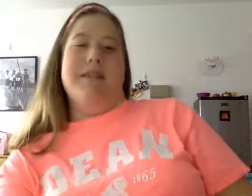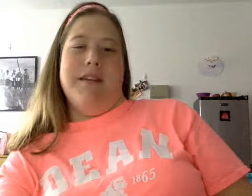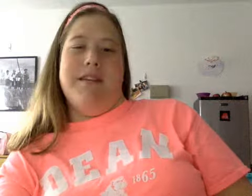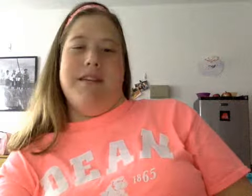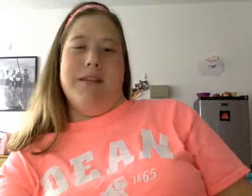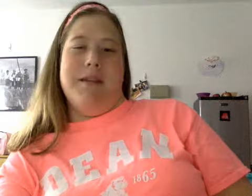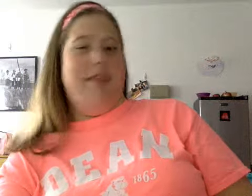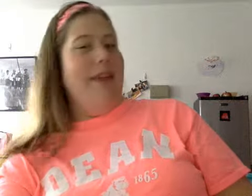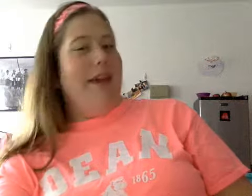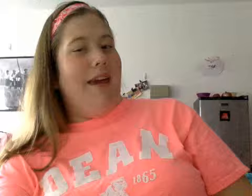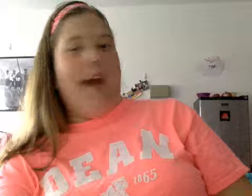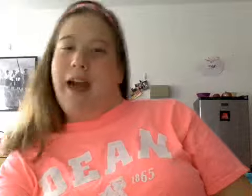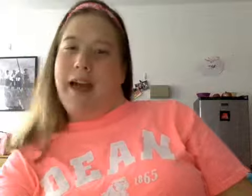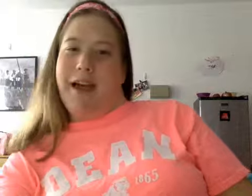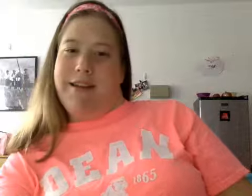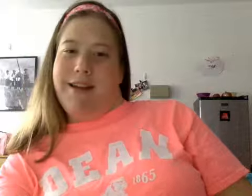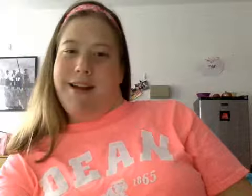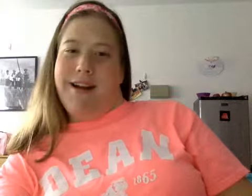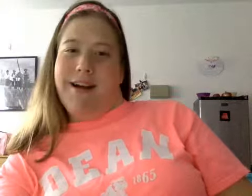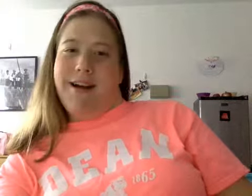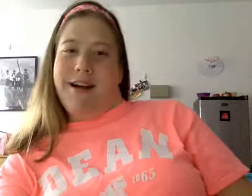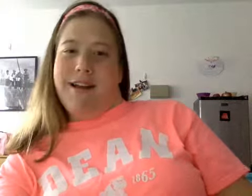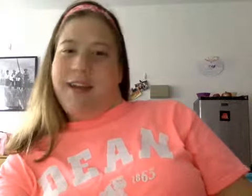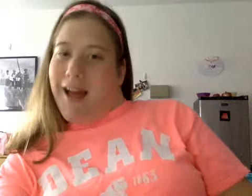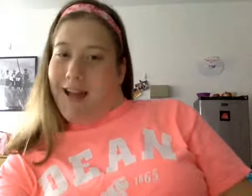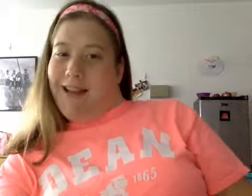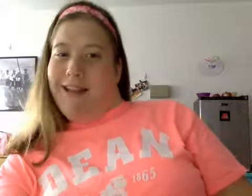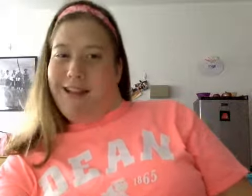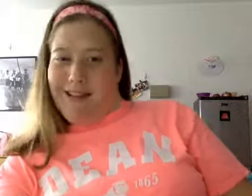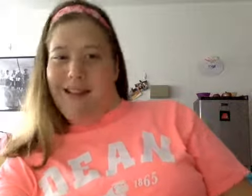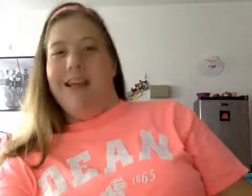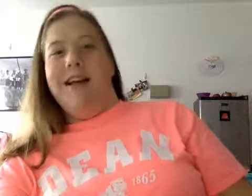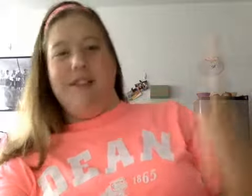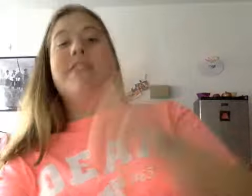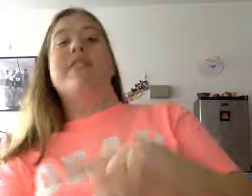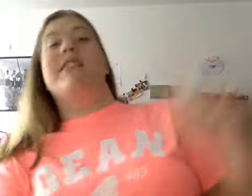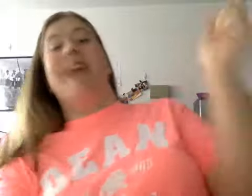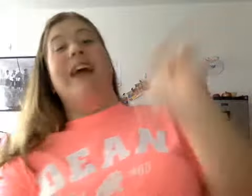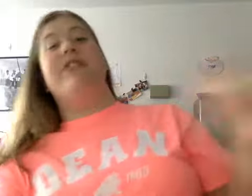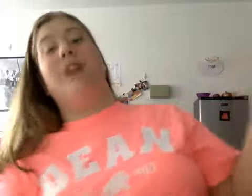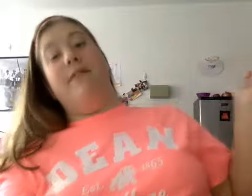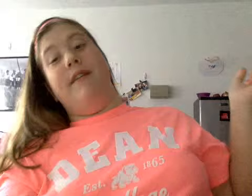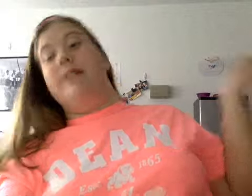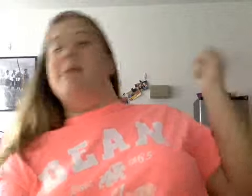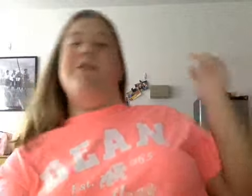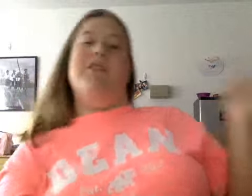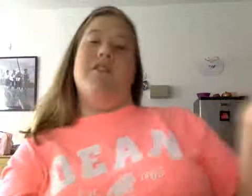and it's just gonna be a thing and yeah I should get those gangster outfits maybe I should go to